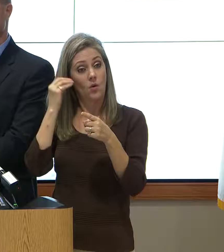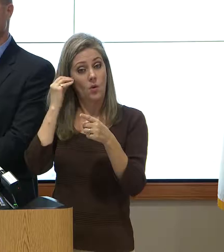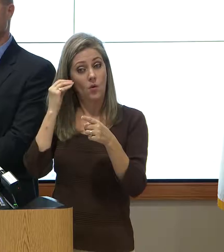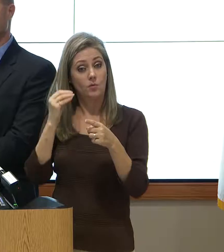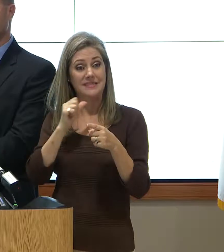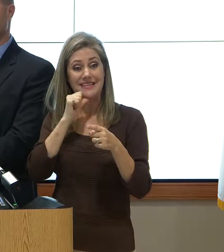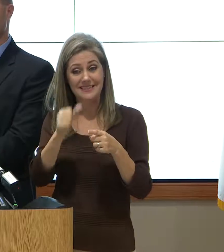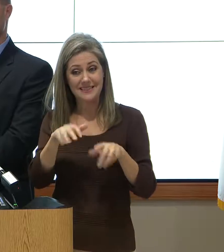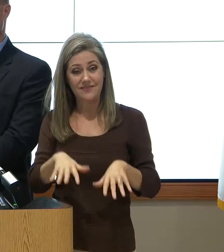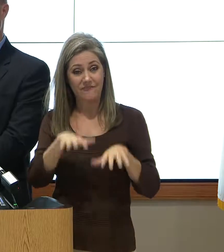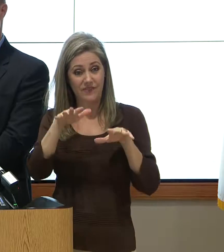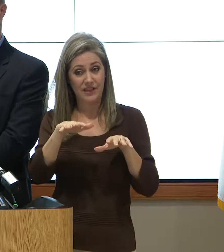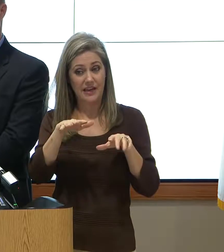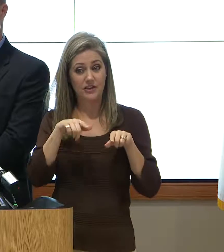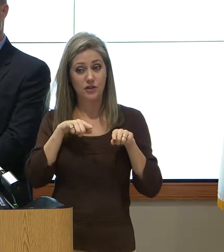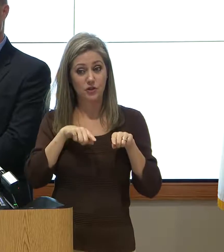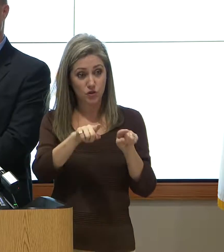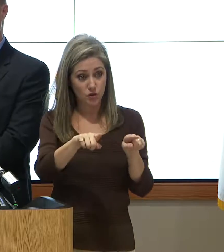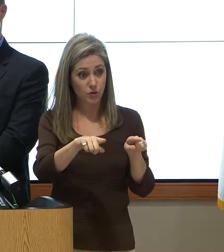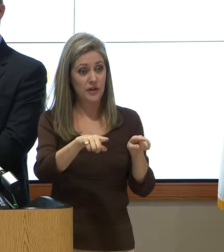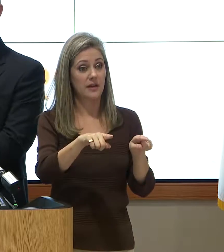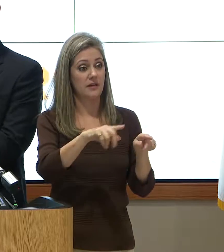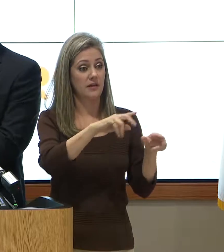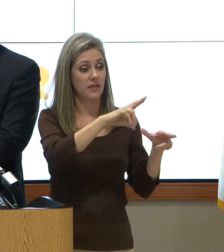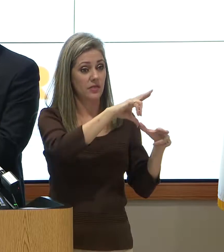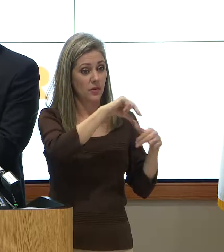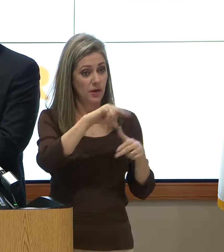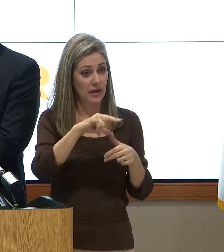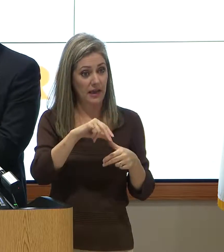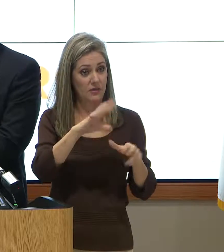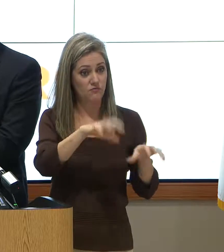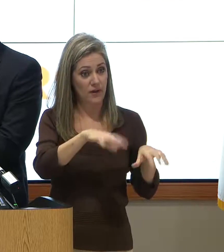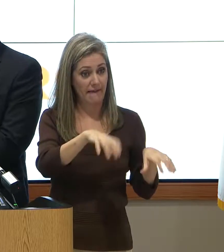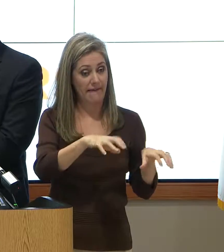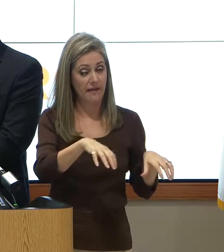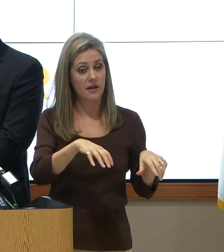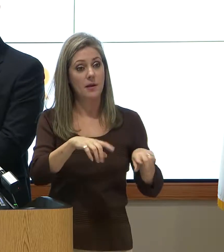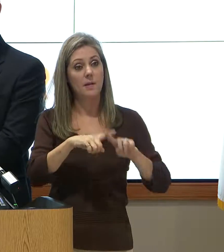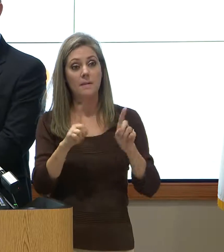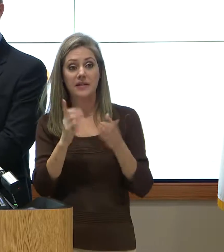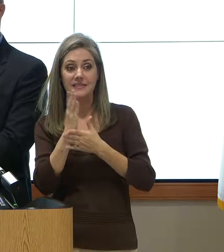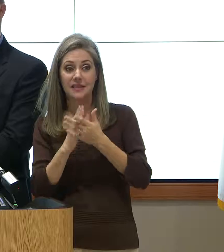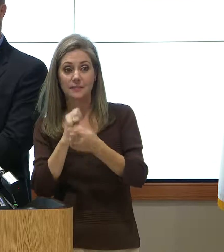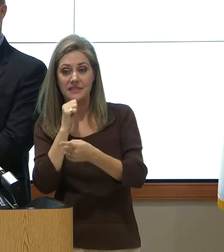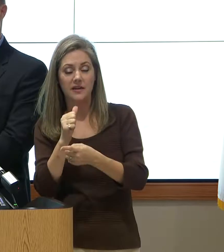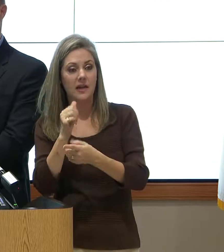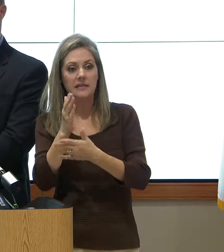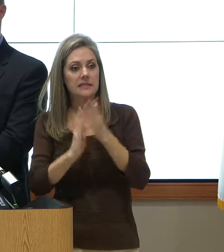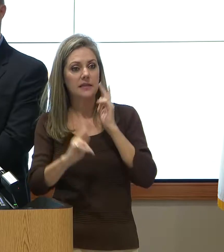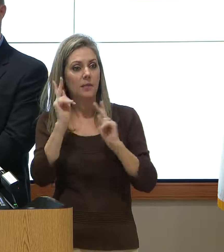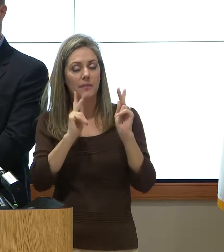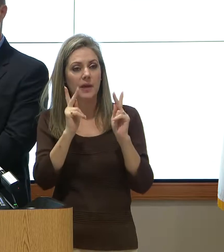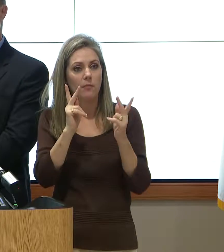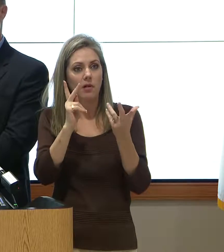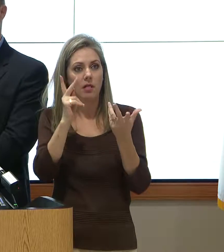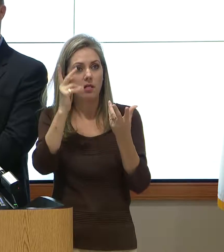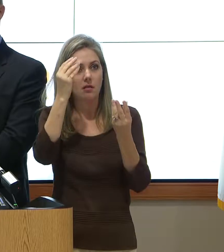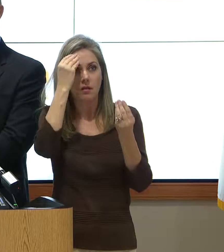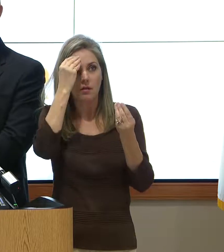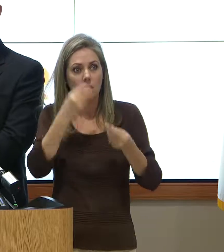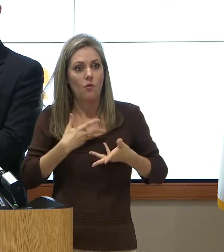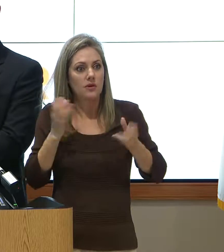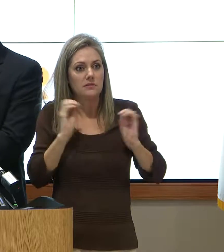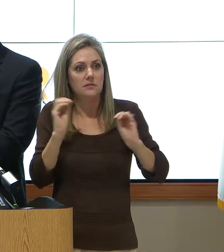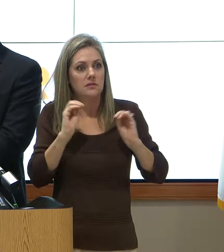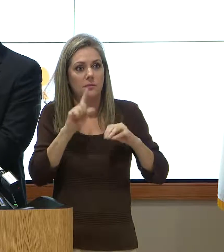Harvey and flooded after the reservoir release, what we're hearing from a lot of residents is that they just didn't have any notice or any understanding of what the reservoir release